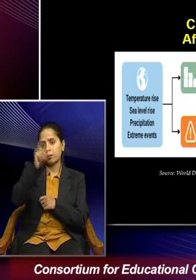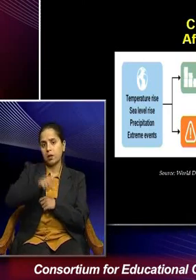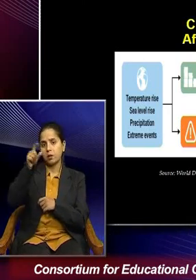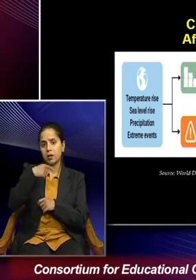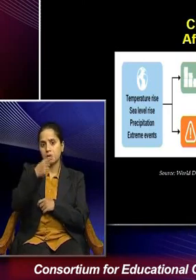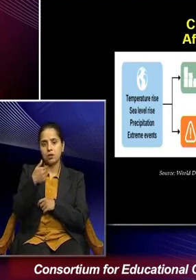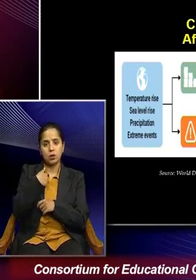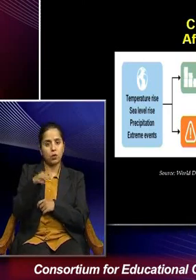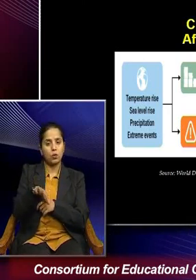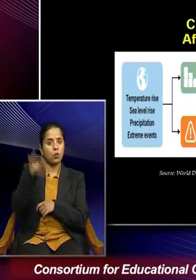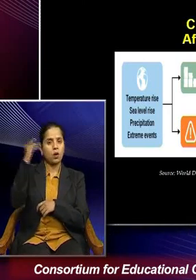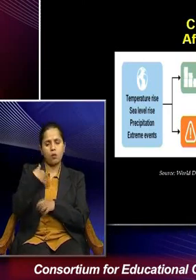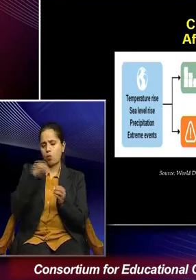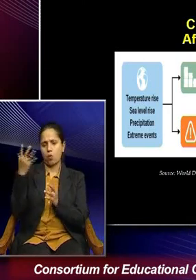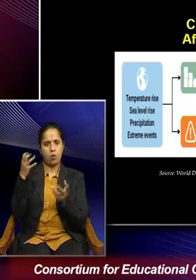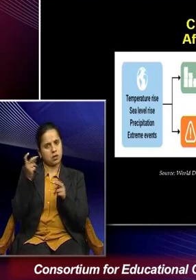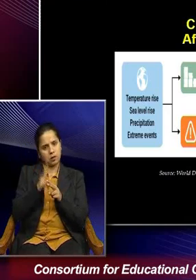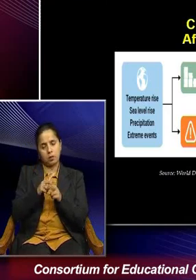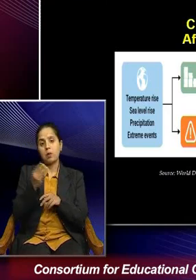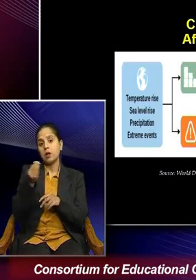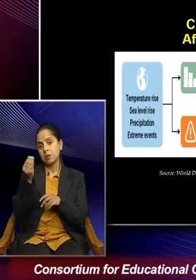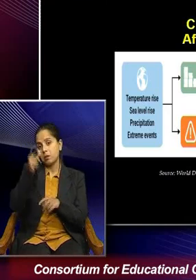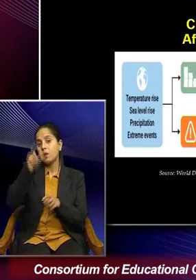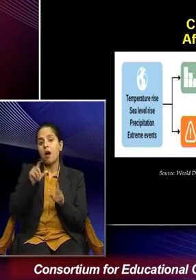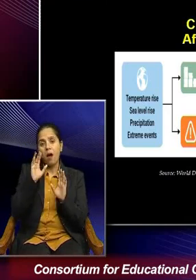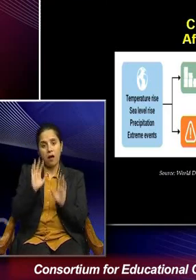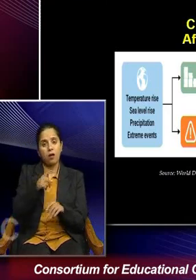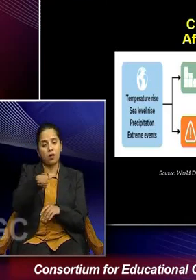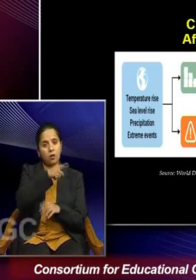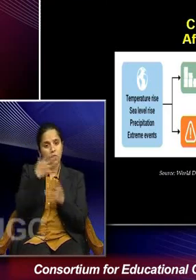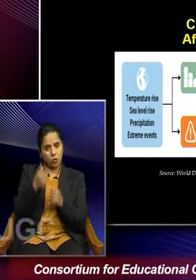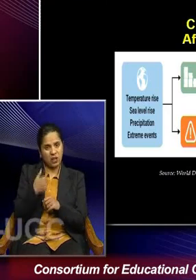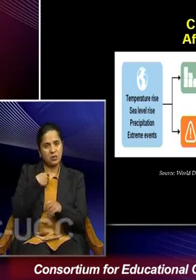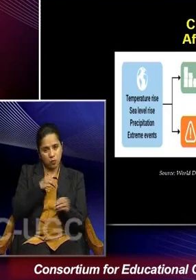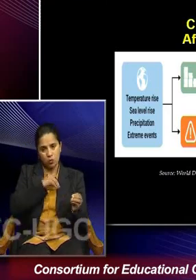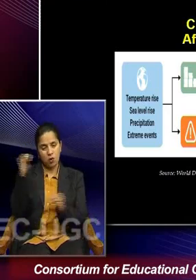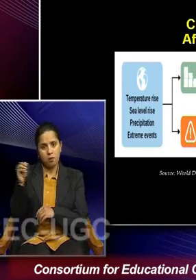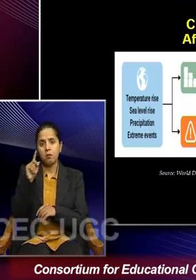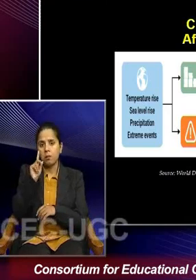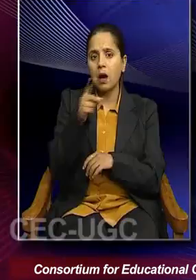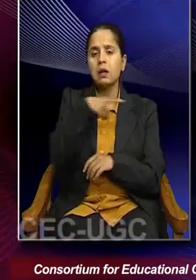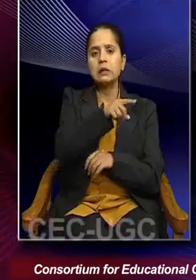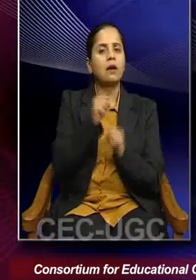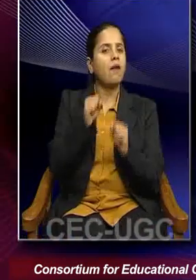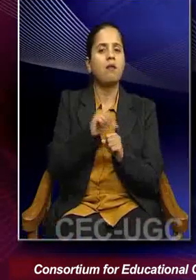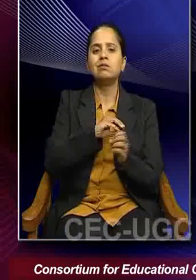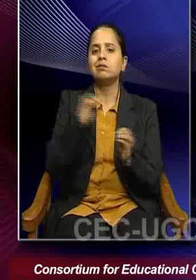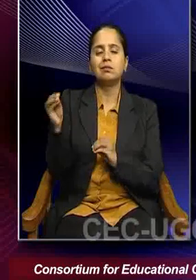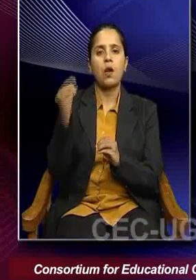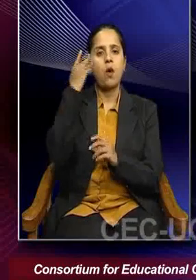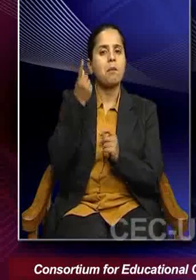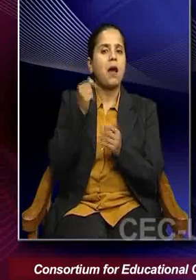who choose not to move out, but there are also certain group of people who even if they want to go out, are unable to go out,